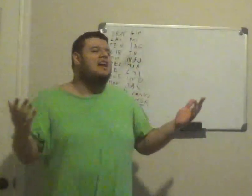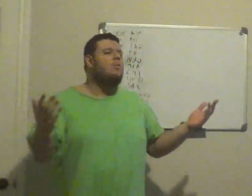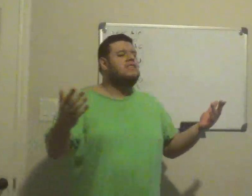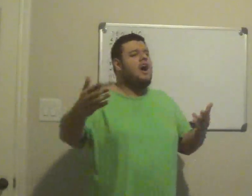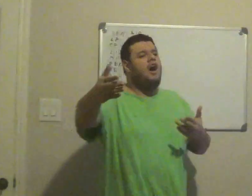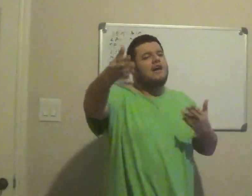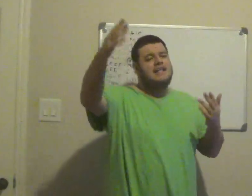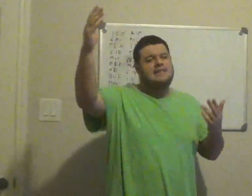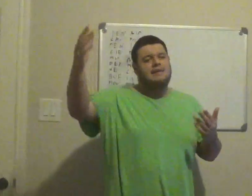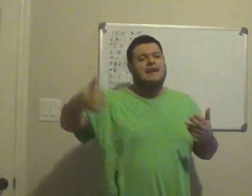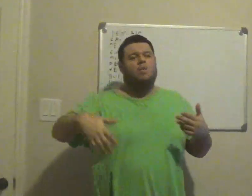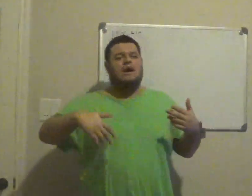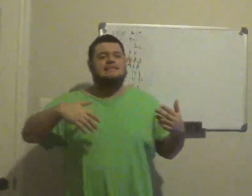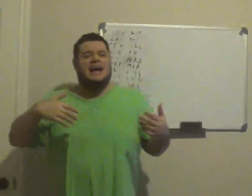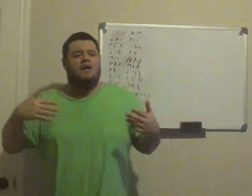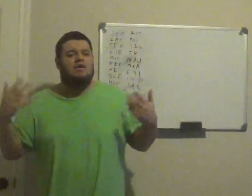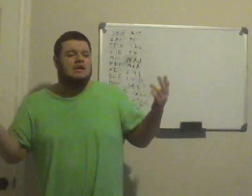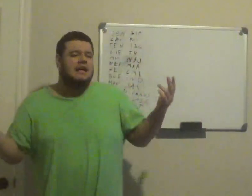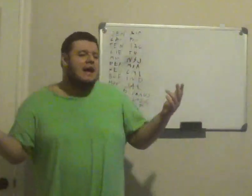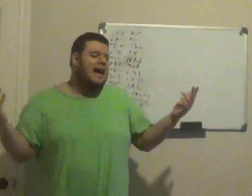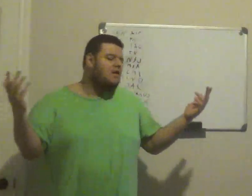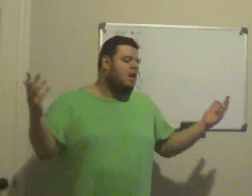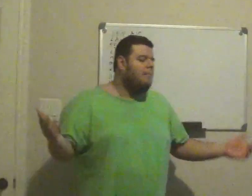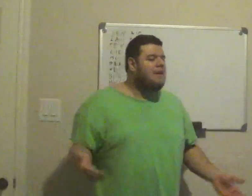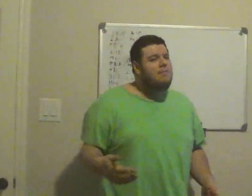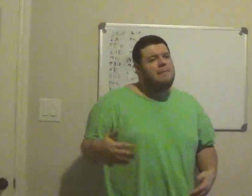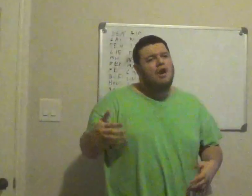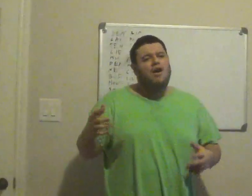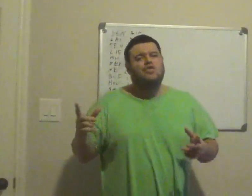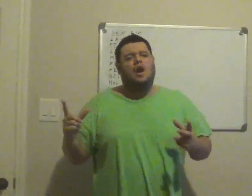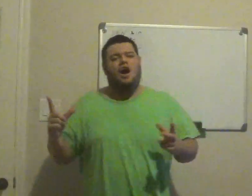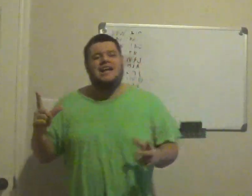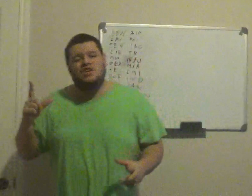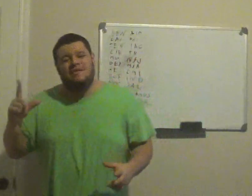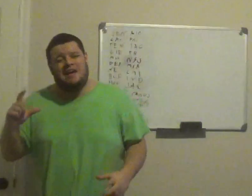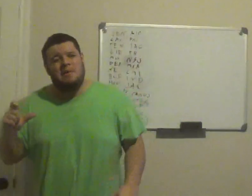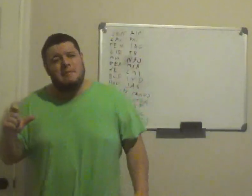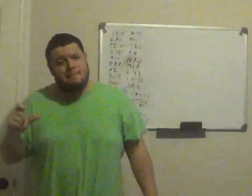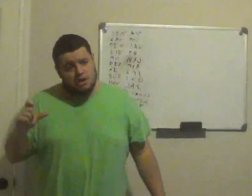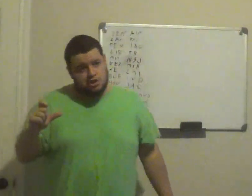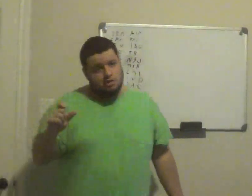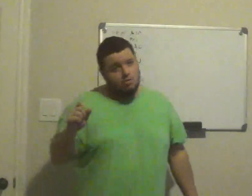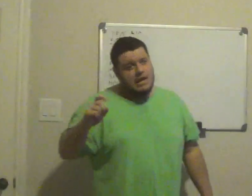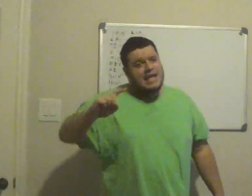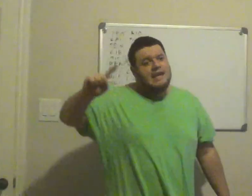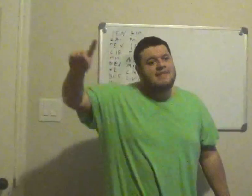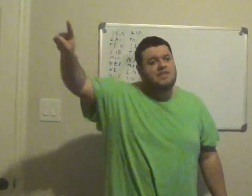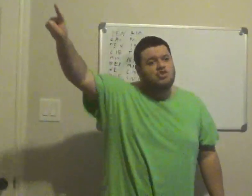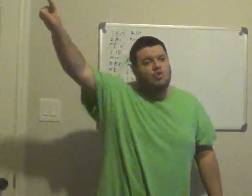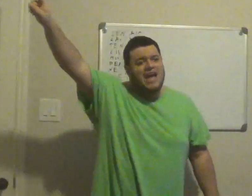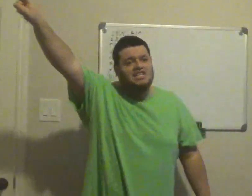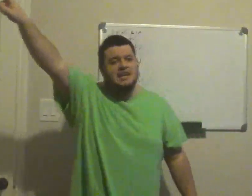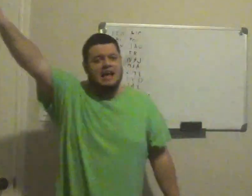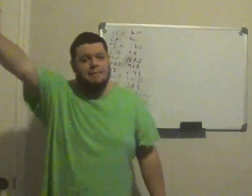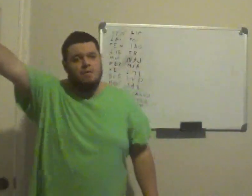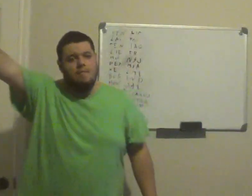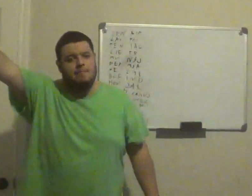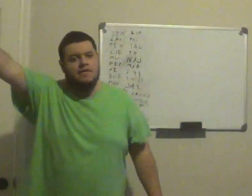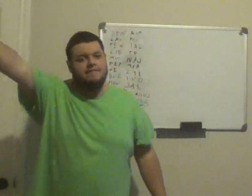I know with the hockey team, it worked out, I don't know, but remember, also the hockey team, you've got to remember too, is that the tragedy happened, remember, the